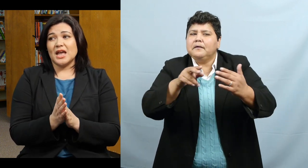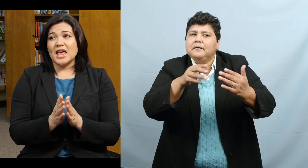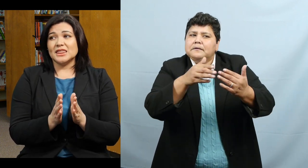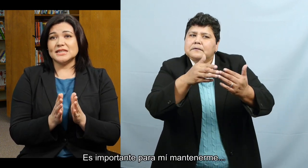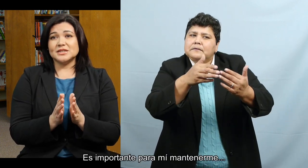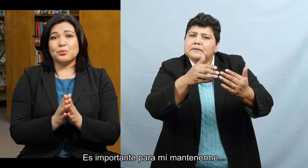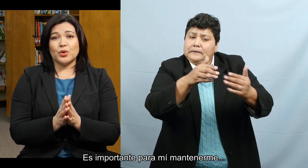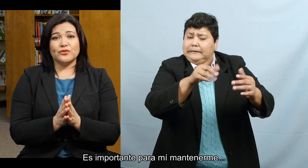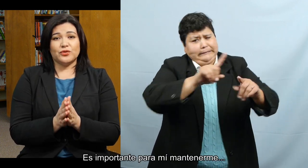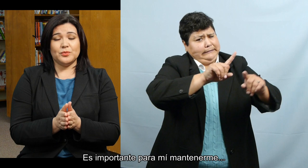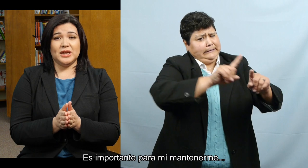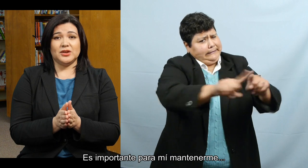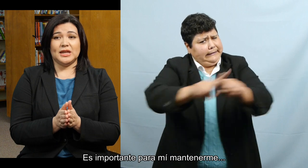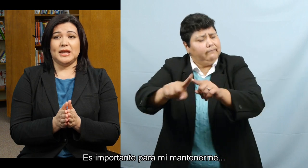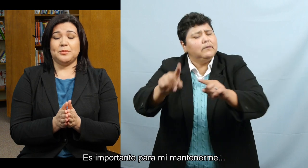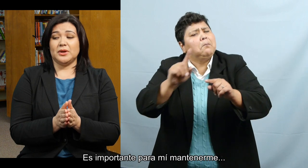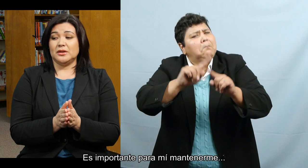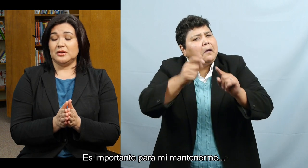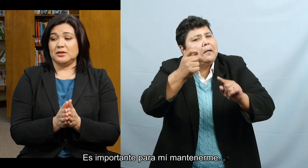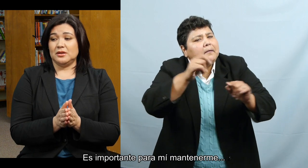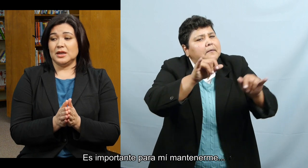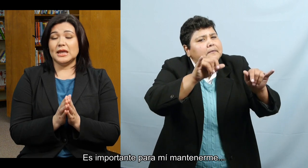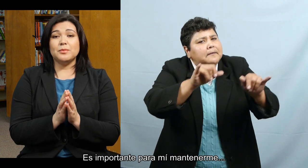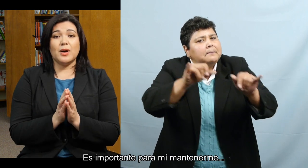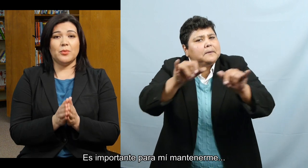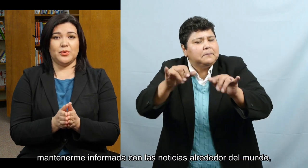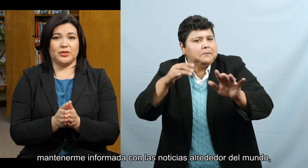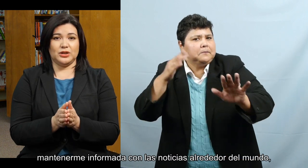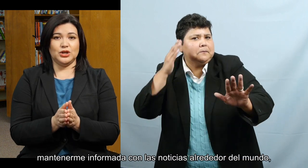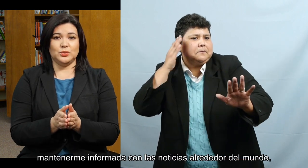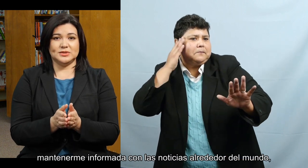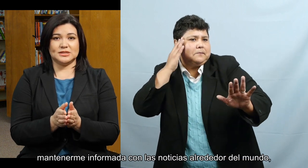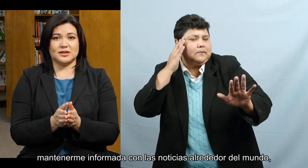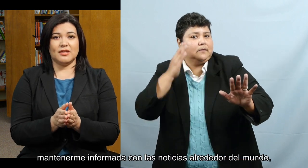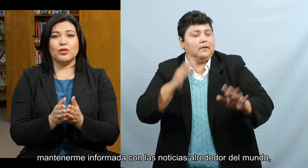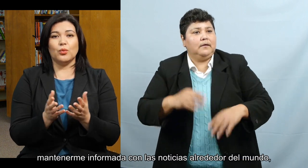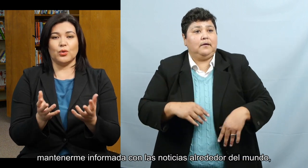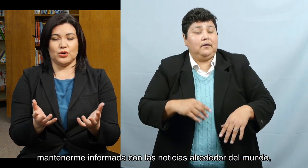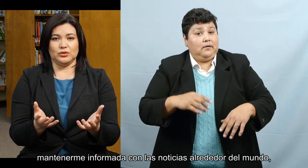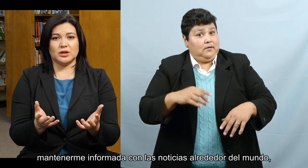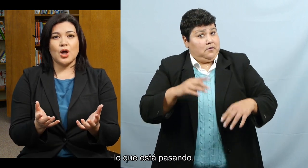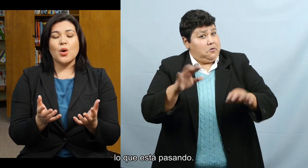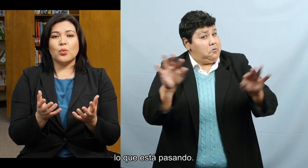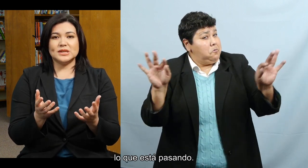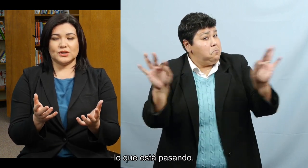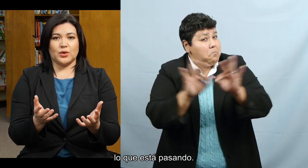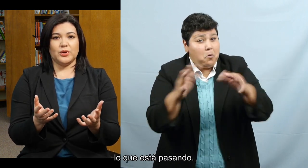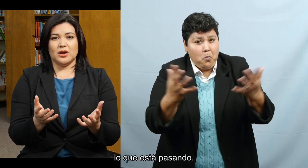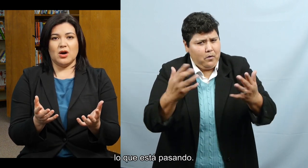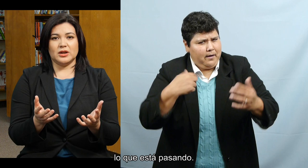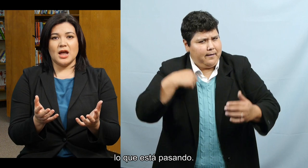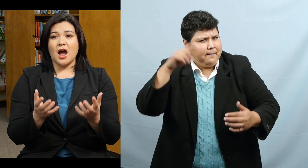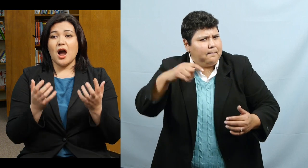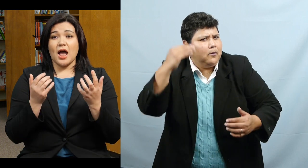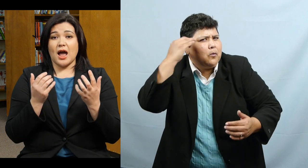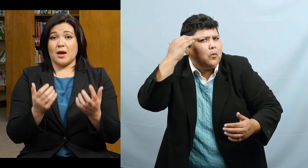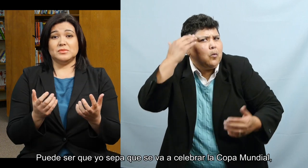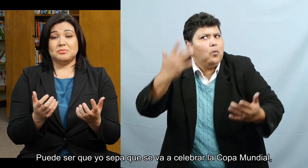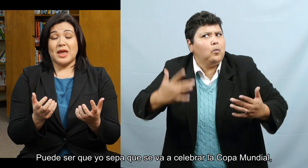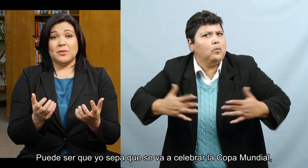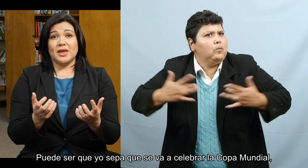And that's important for me to keep up with news in the world. What's going on.